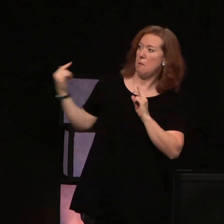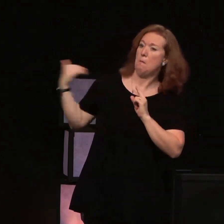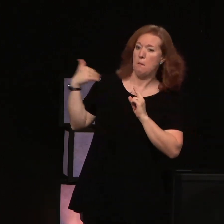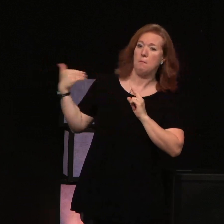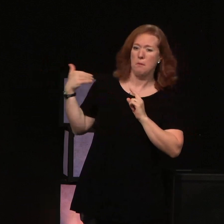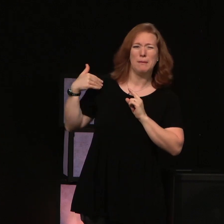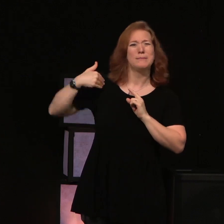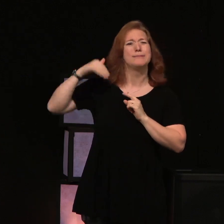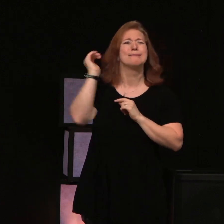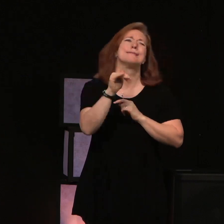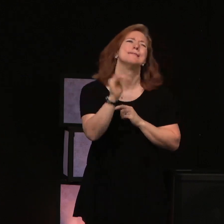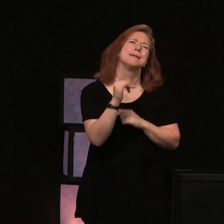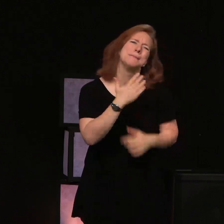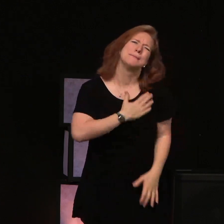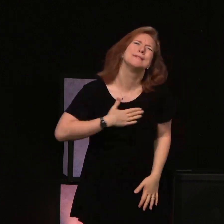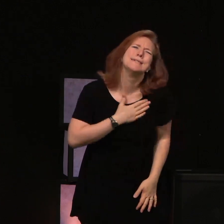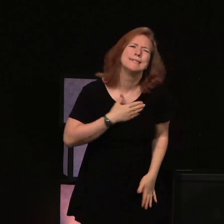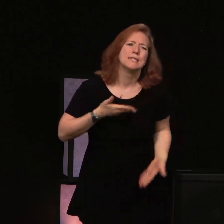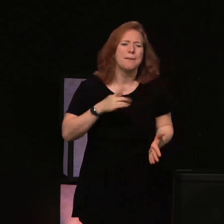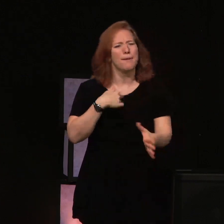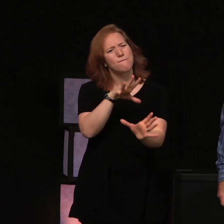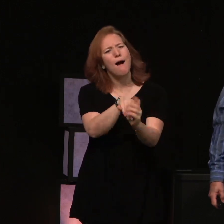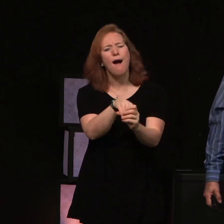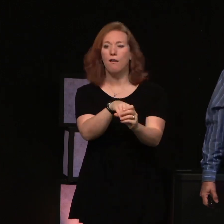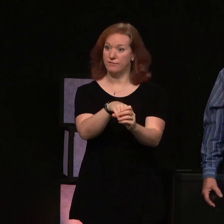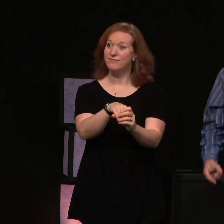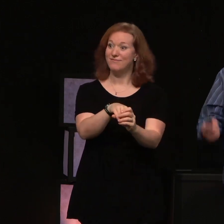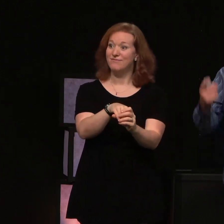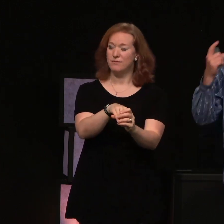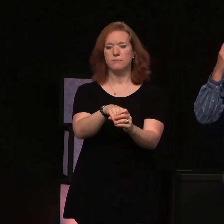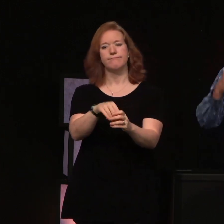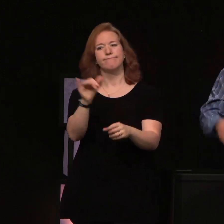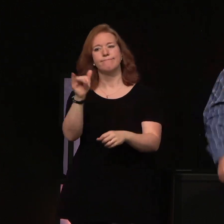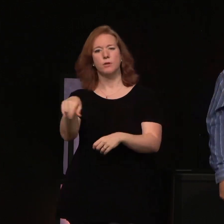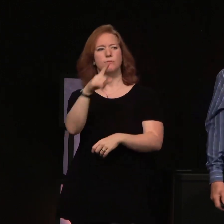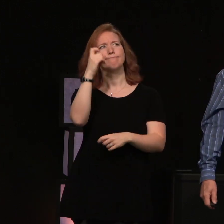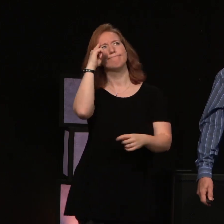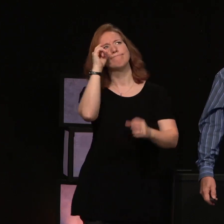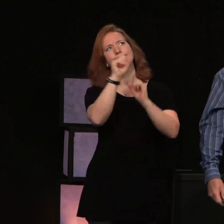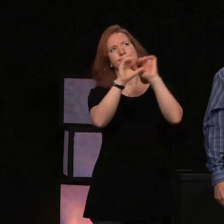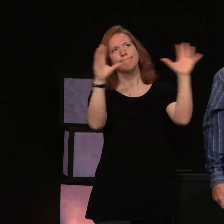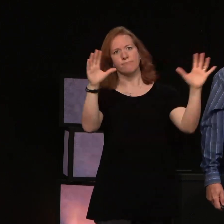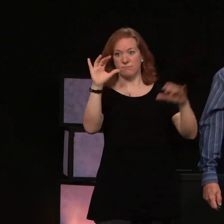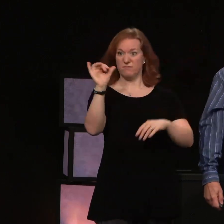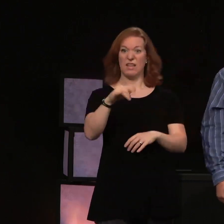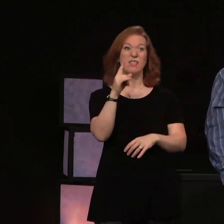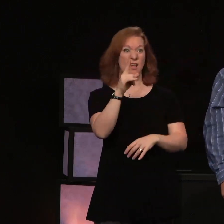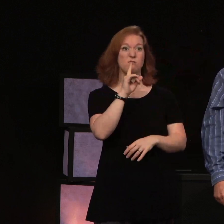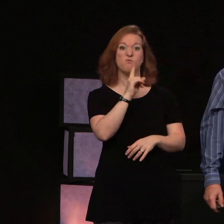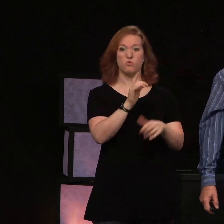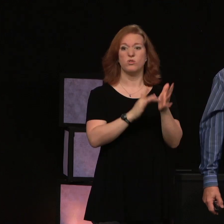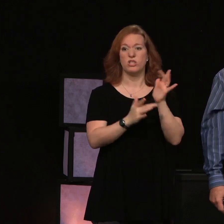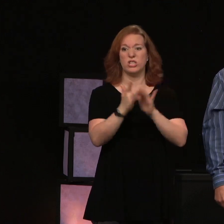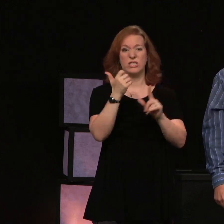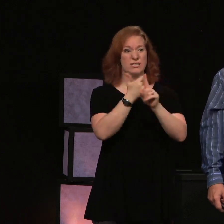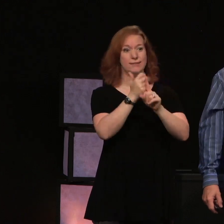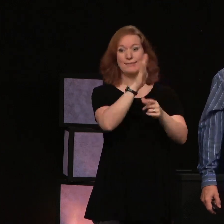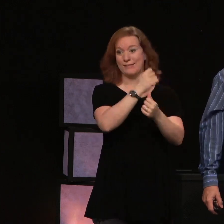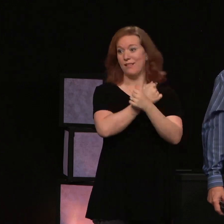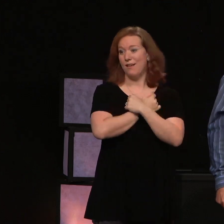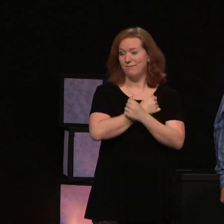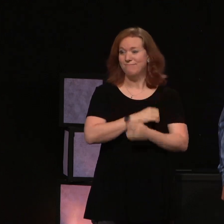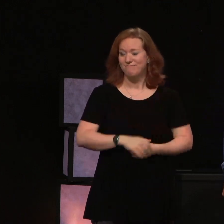and saying, please let me in? That's the picture that you need to have of the Savior. That's how much he loves us.